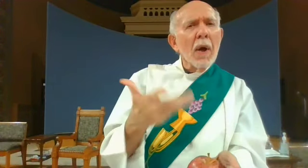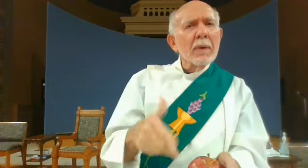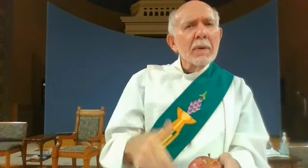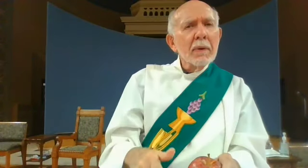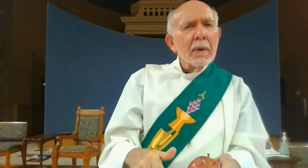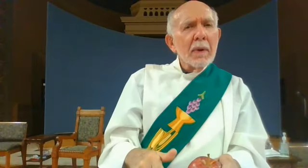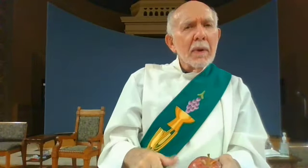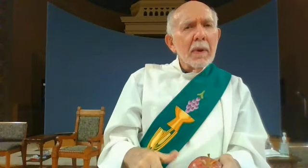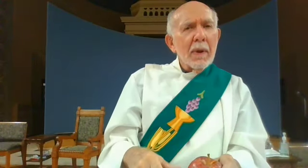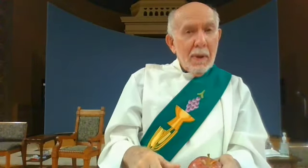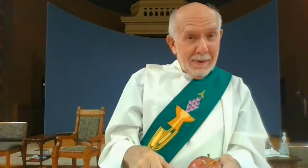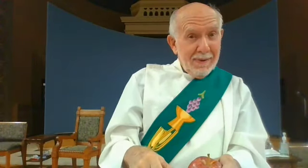does it remind you of